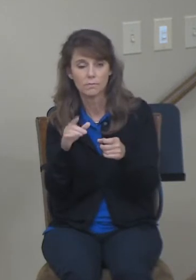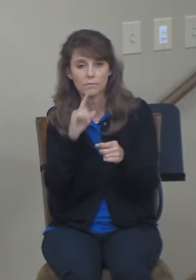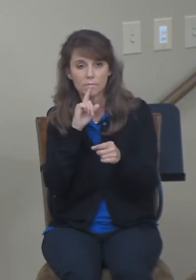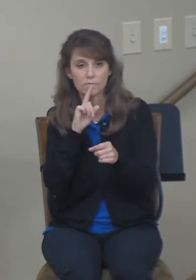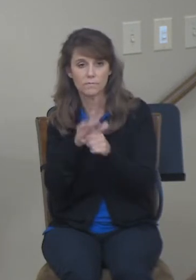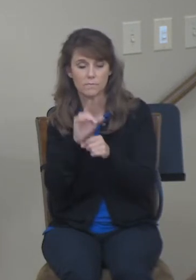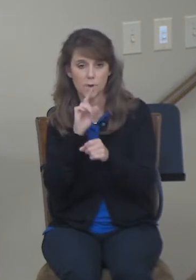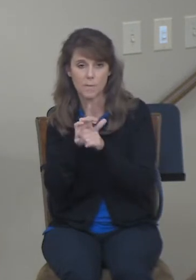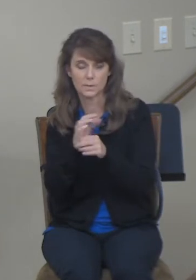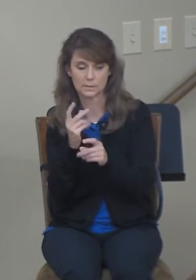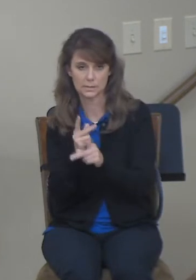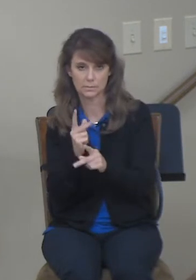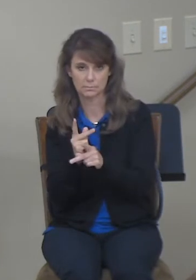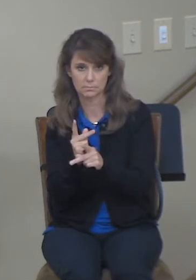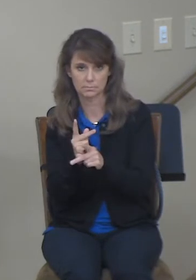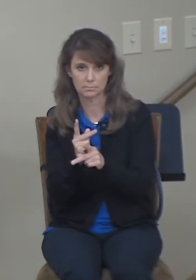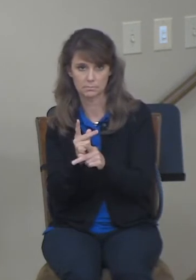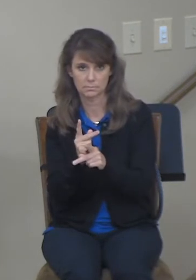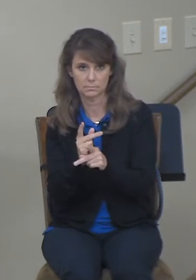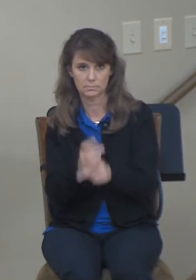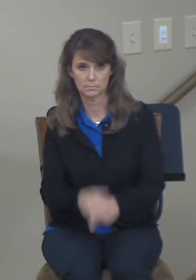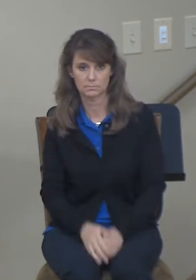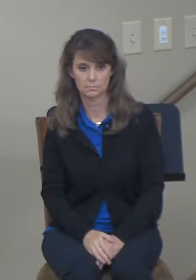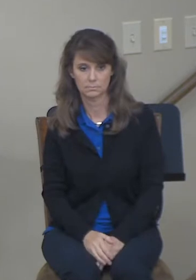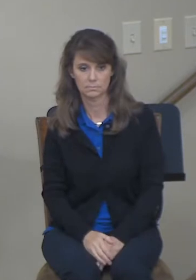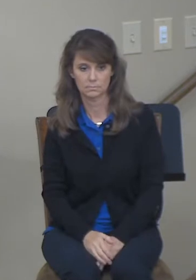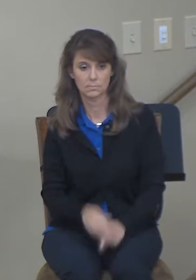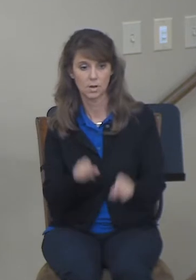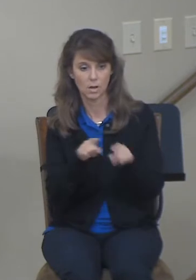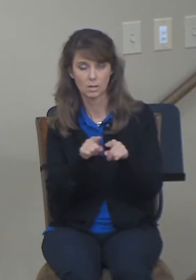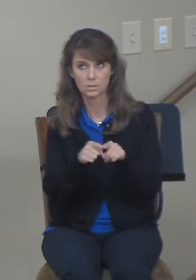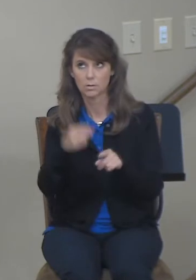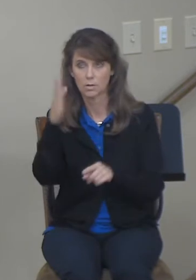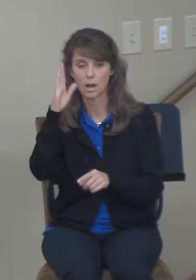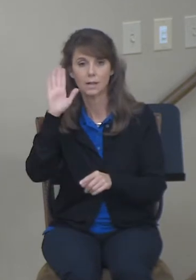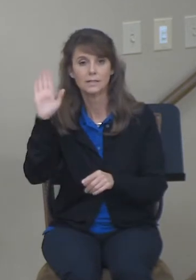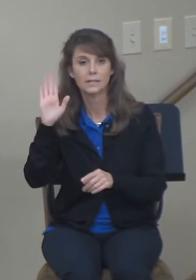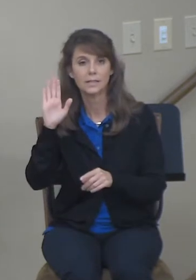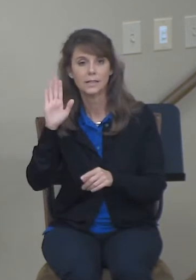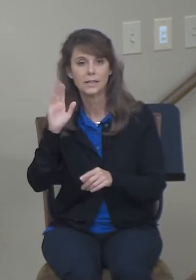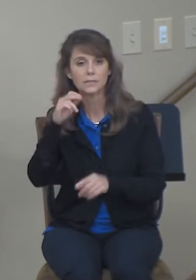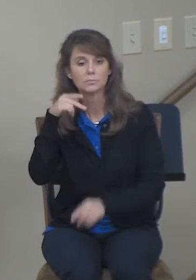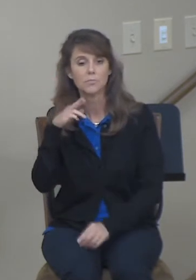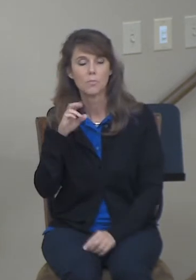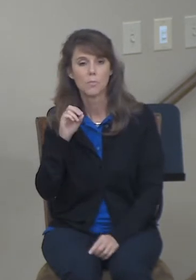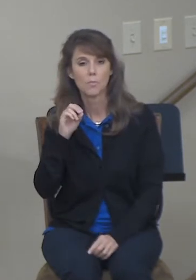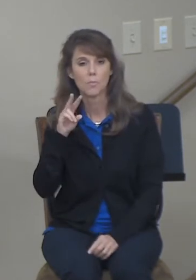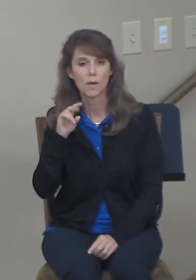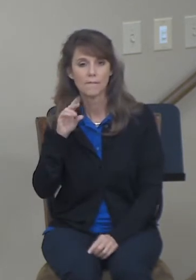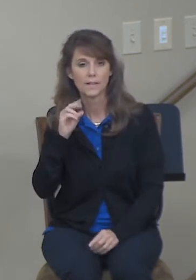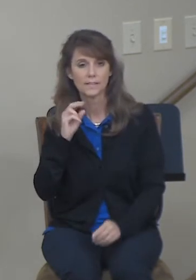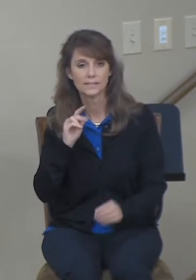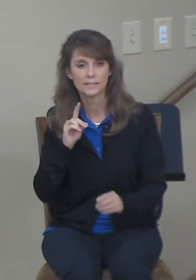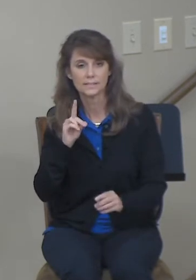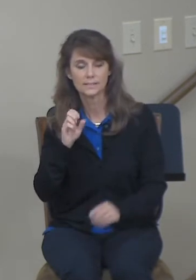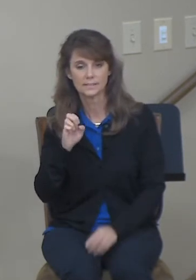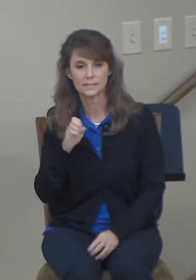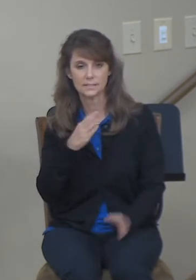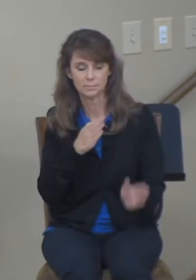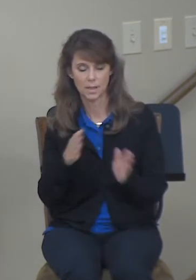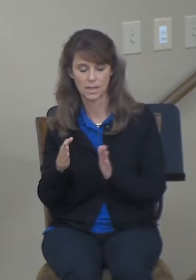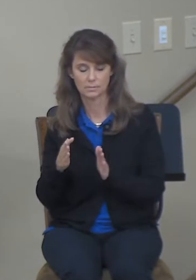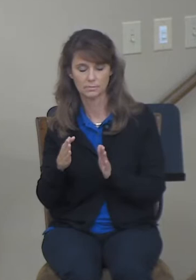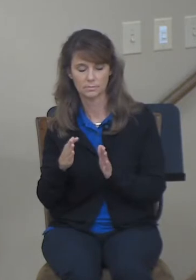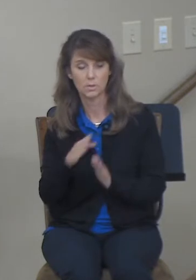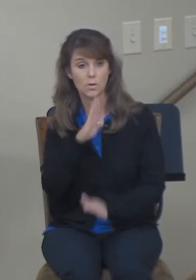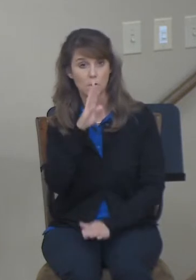is God's providence in the first six verses. So Boaz, according to his word, goes up to the gates of the city